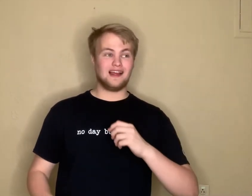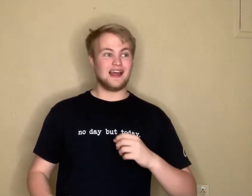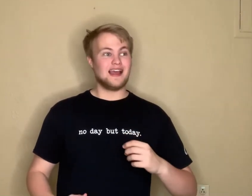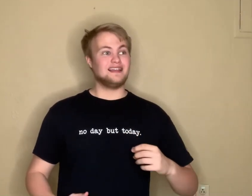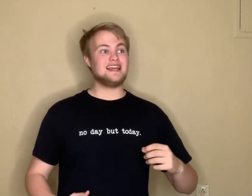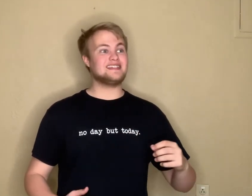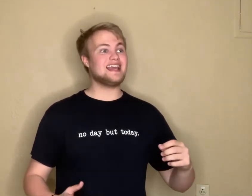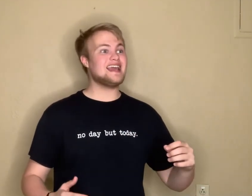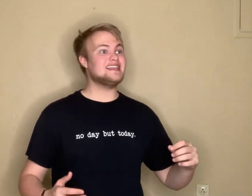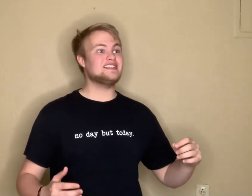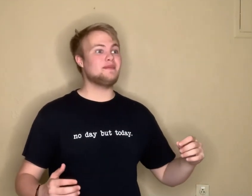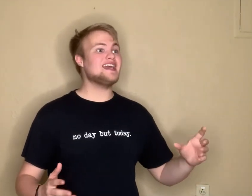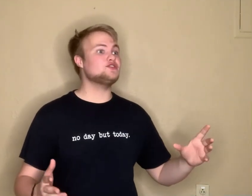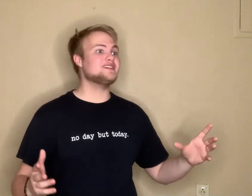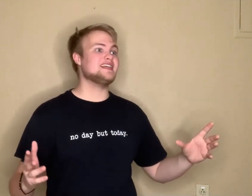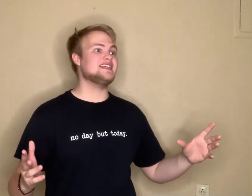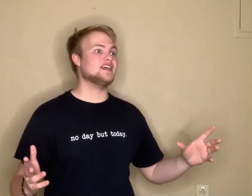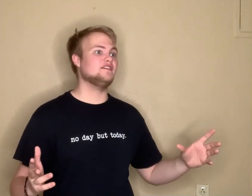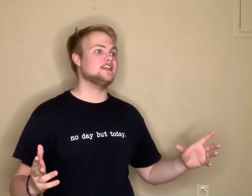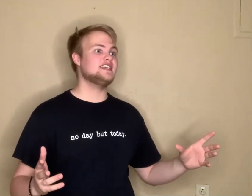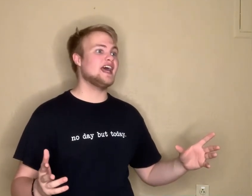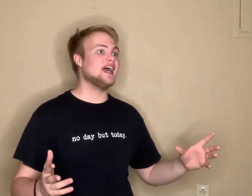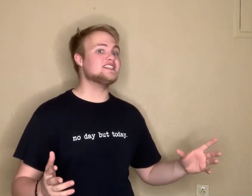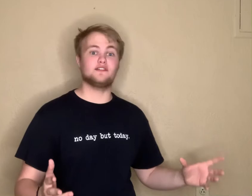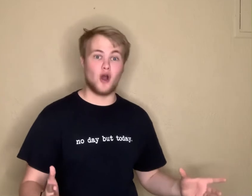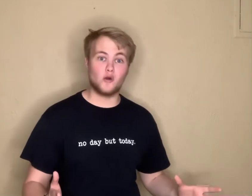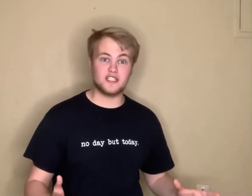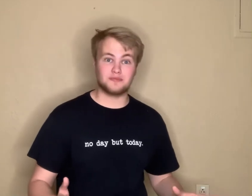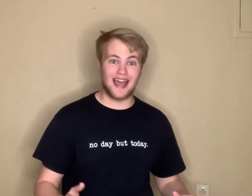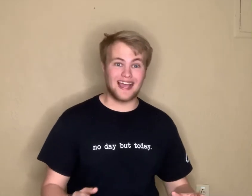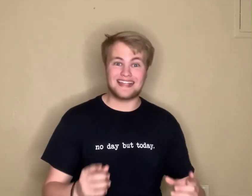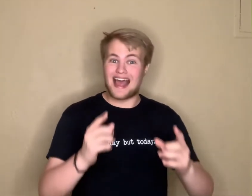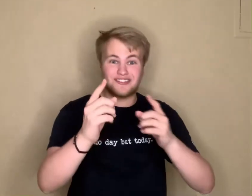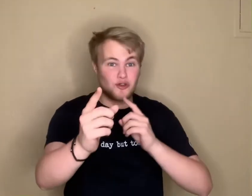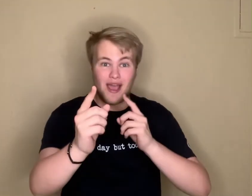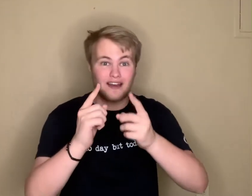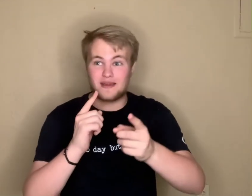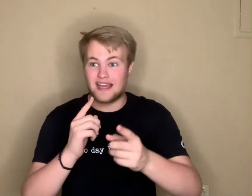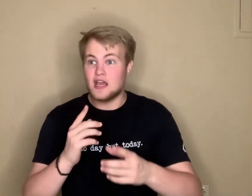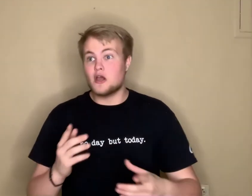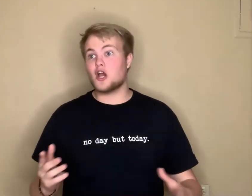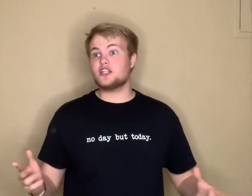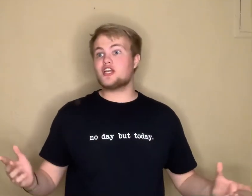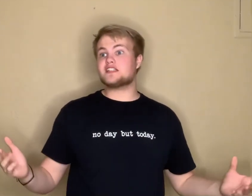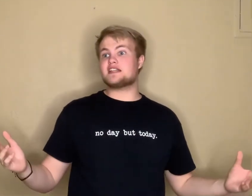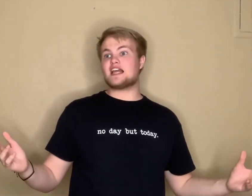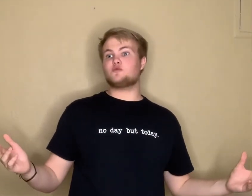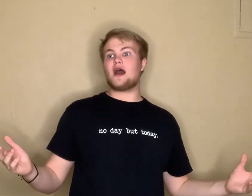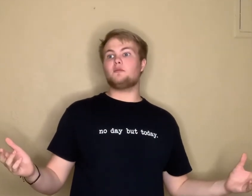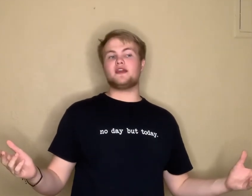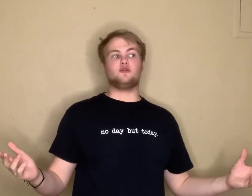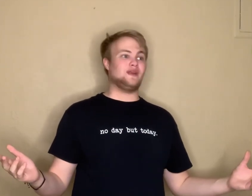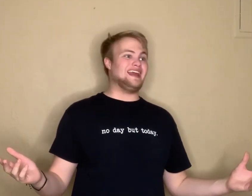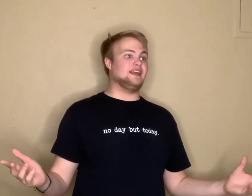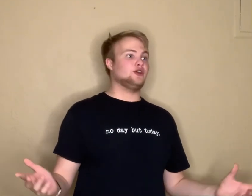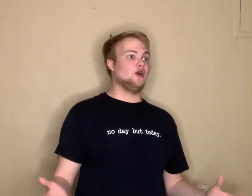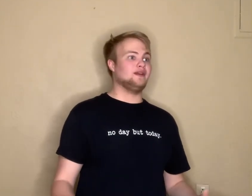These hidden matrices of digits. The phone displays as you and me. Could just as well be reencoded